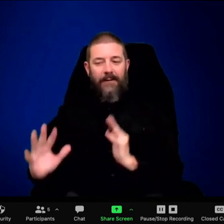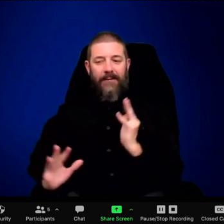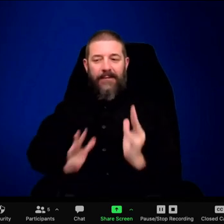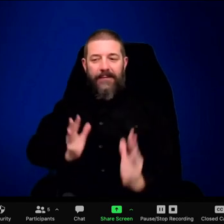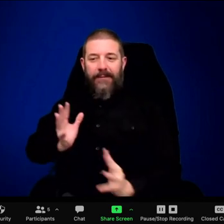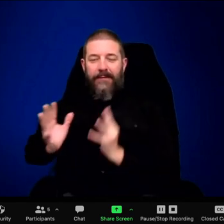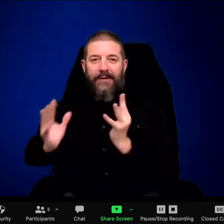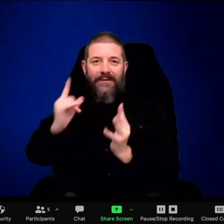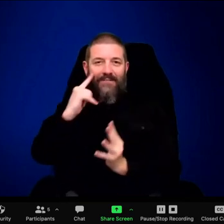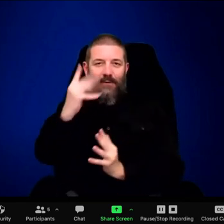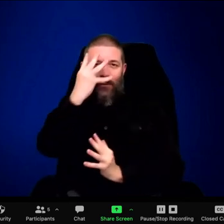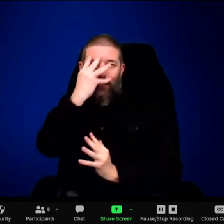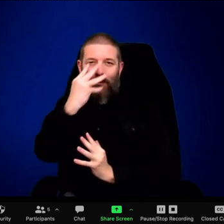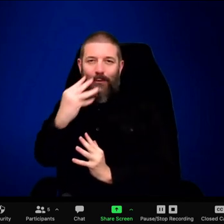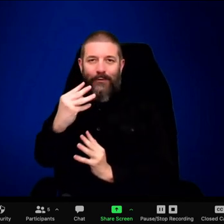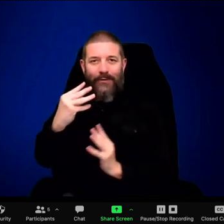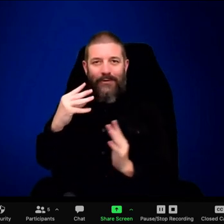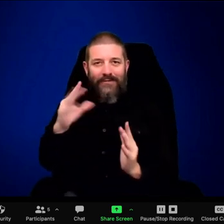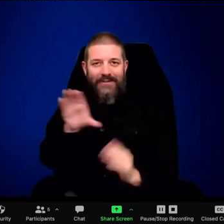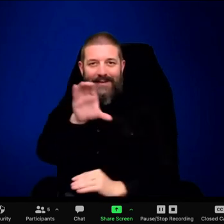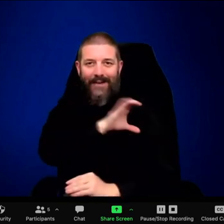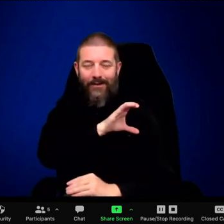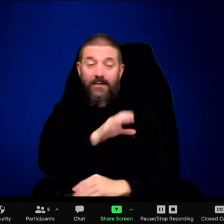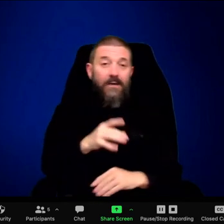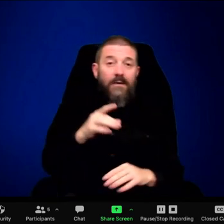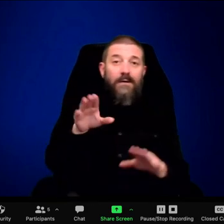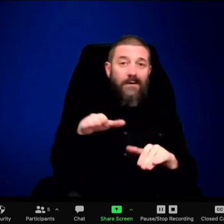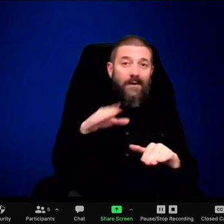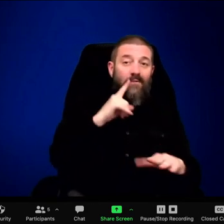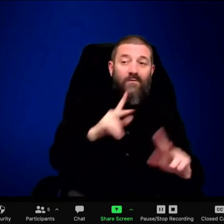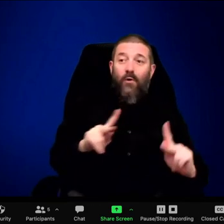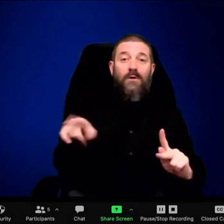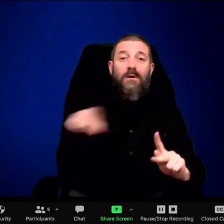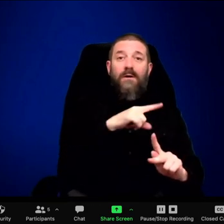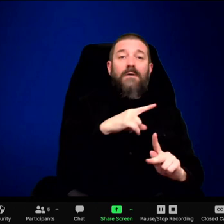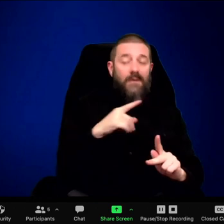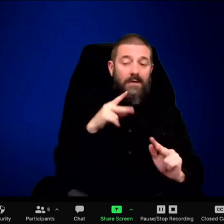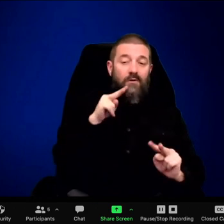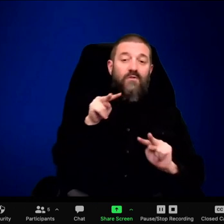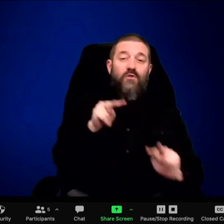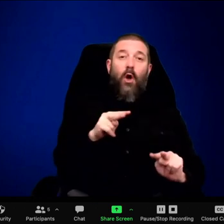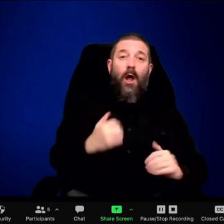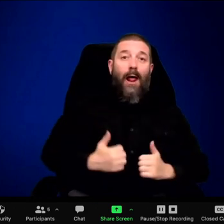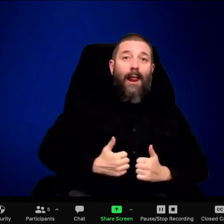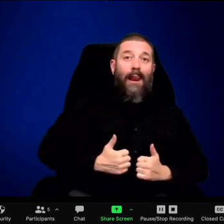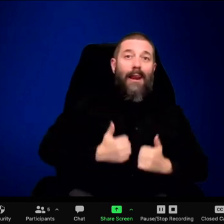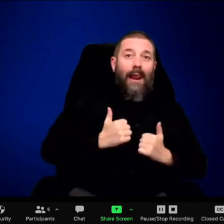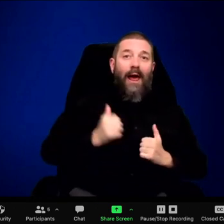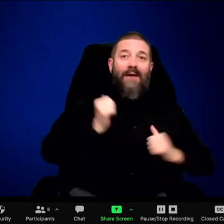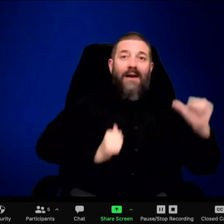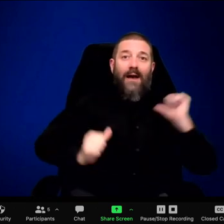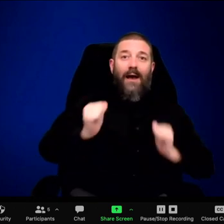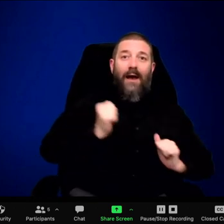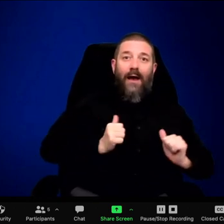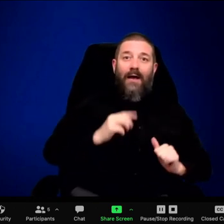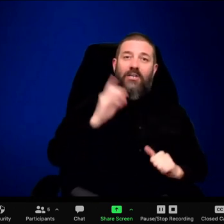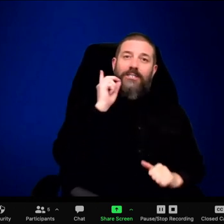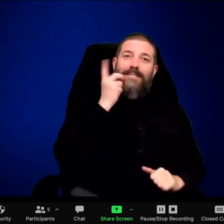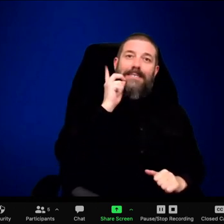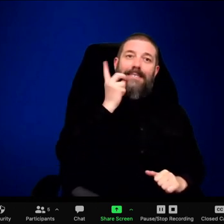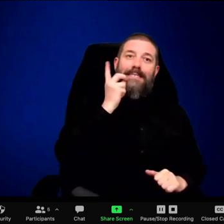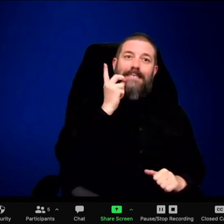if they make it, if Leonardo will play me or play Doug Smith or something like that. Um, so we'll, we'll see what happens.